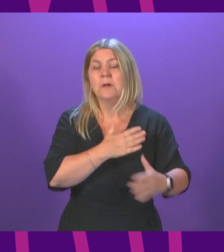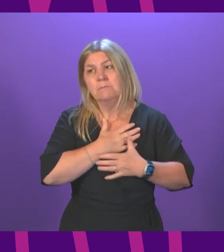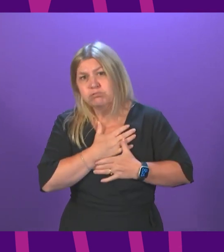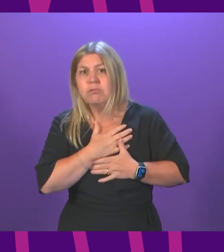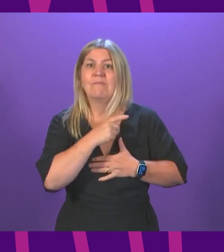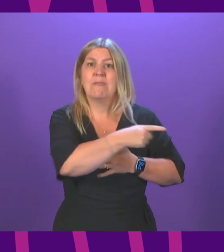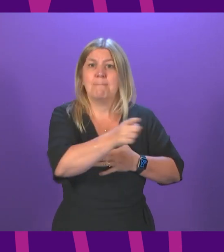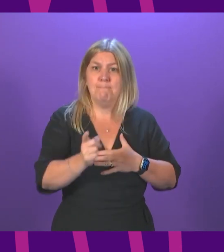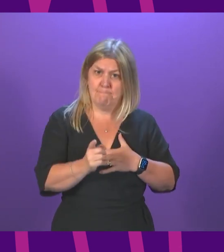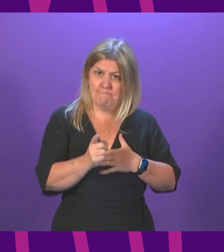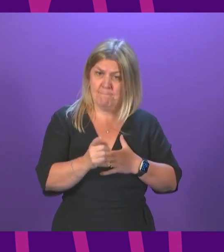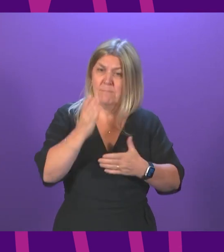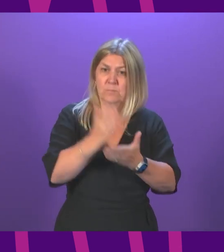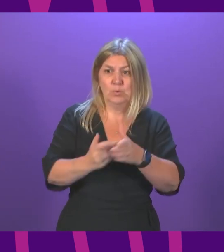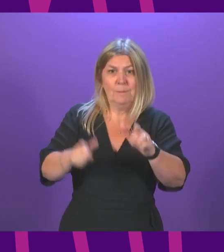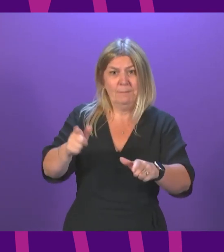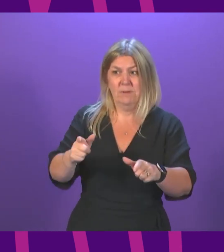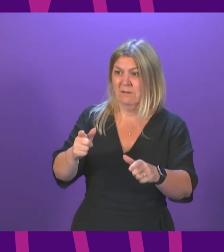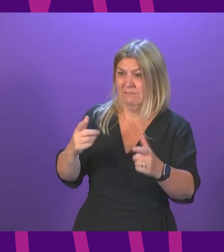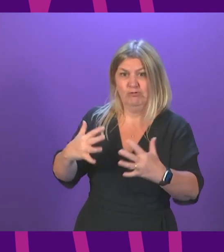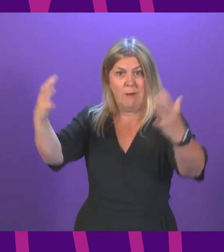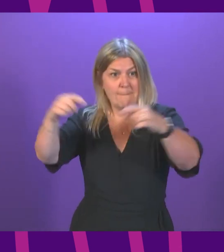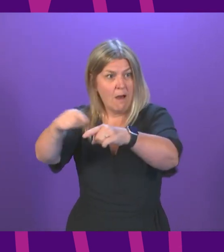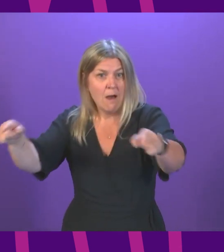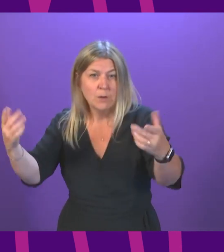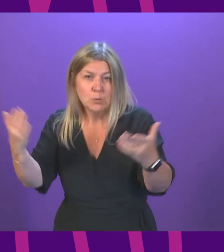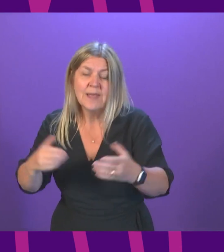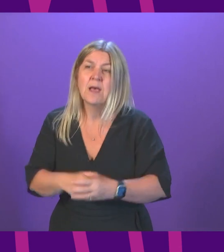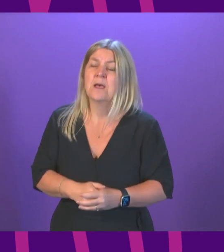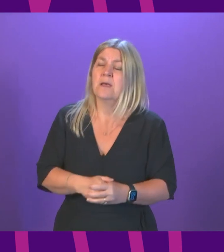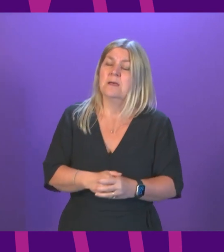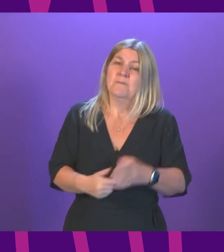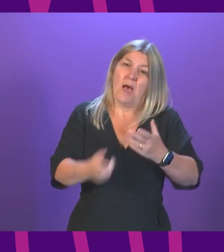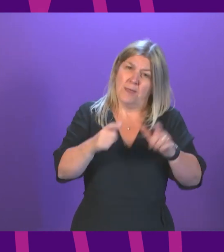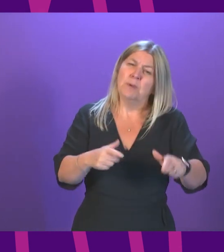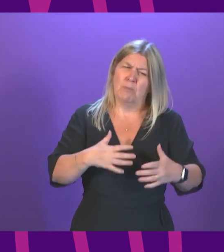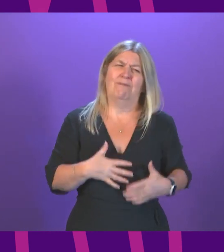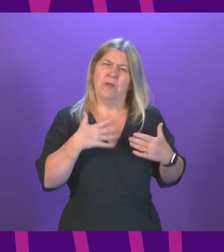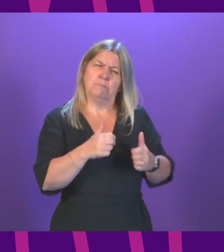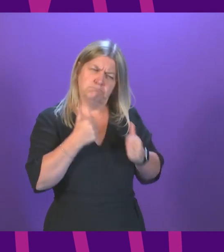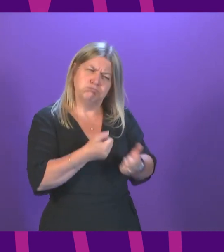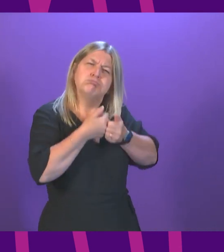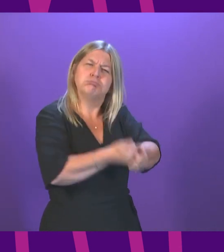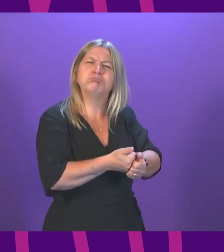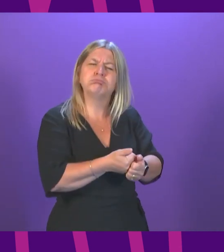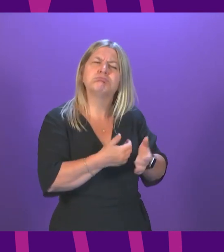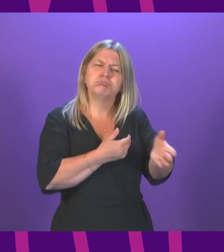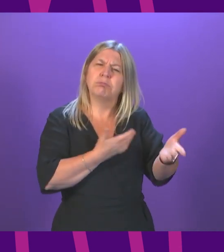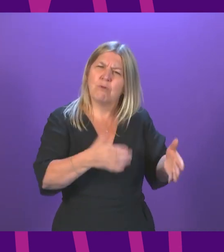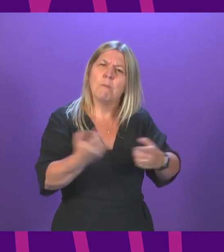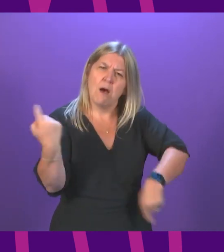just the Chamber but across the country are with them. And I want to send him and his wife a message of solidarity from me and from my party today.